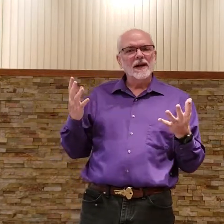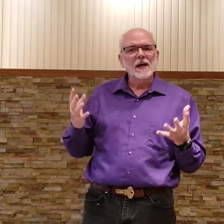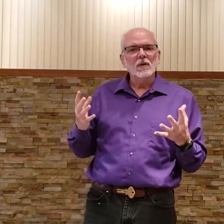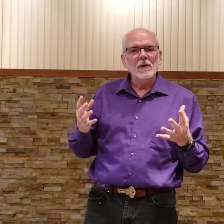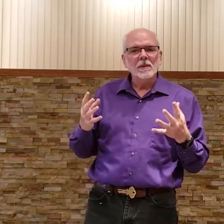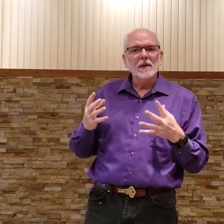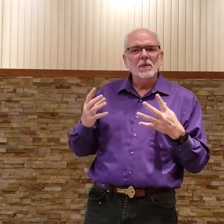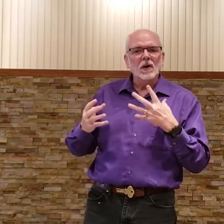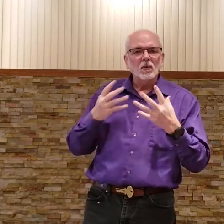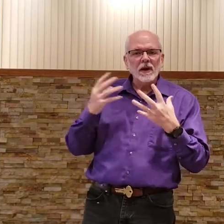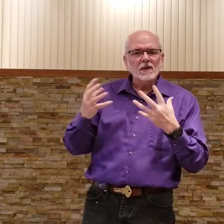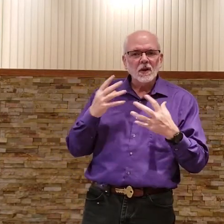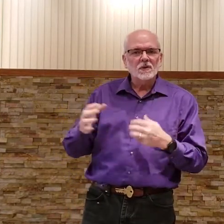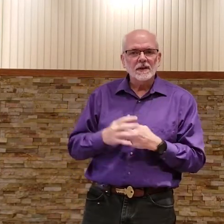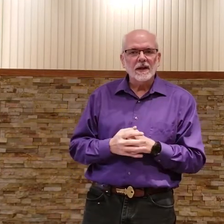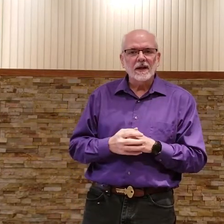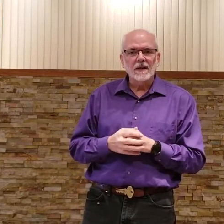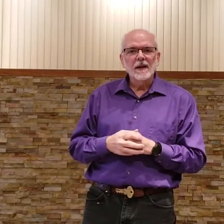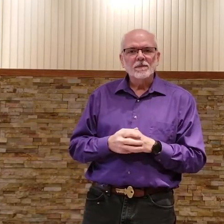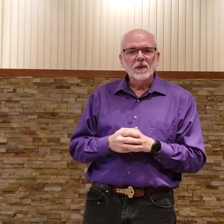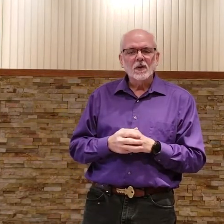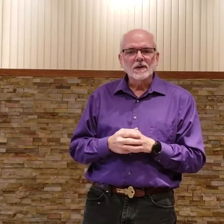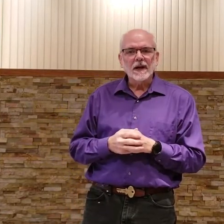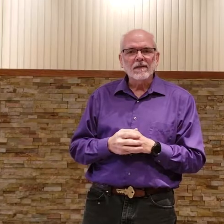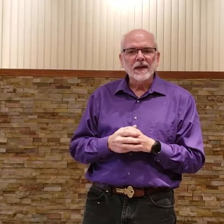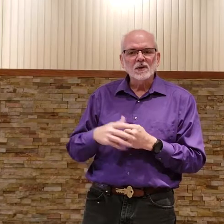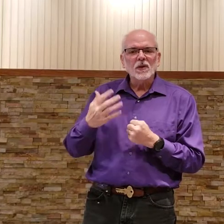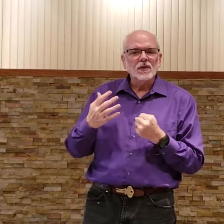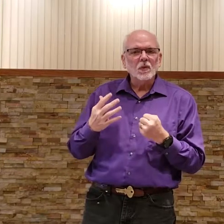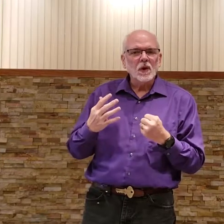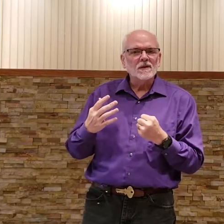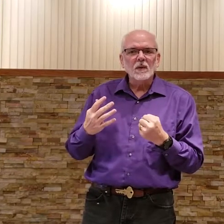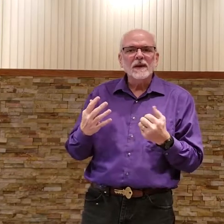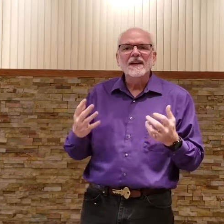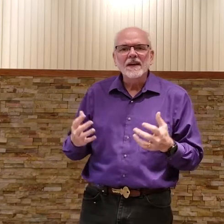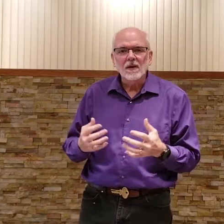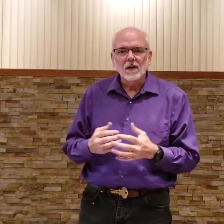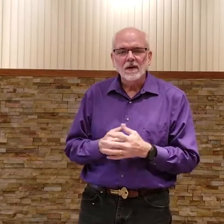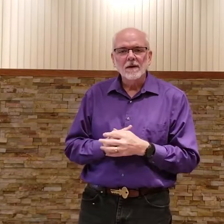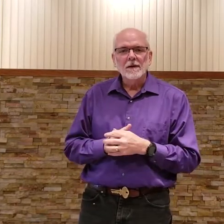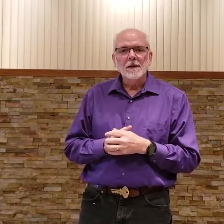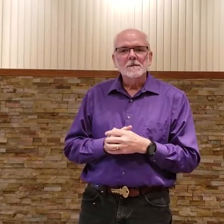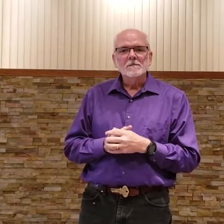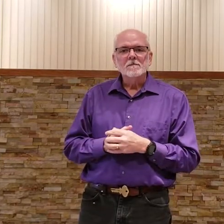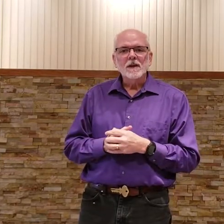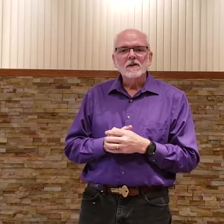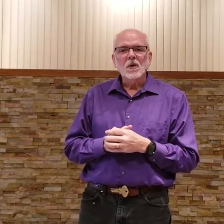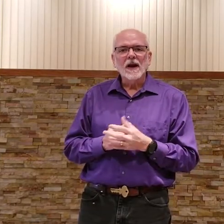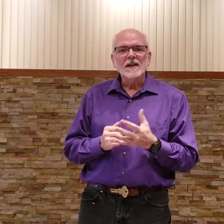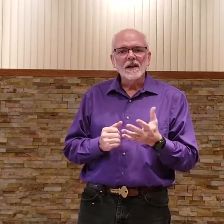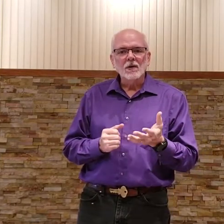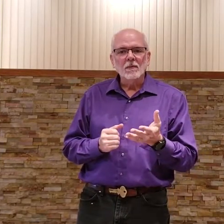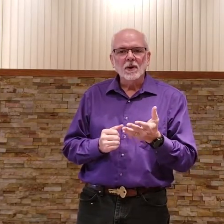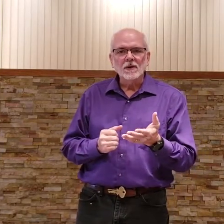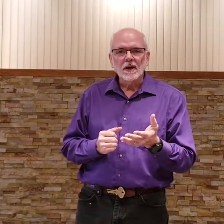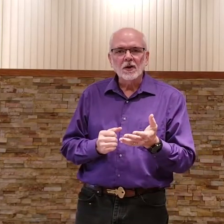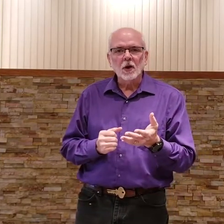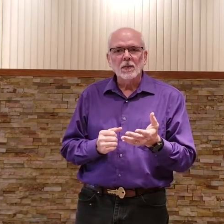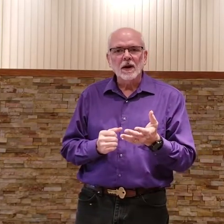hearing people and we associate those kind of things with the words that we hear. So, as a hearing person interpreting,